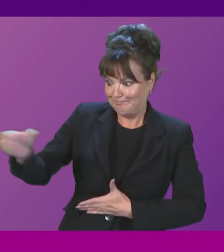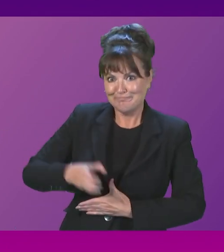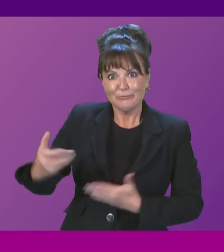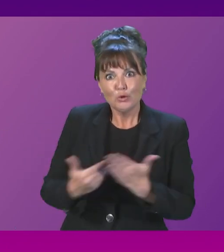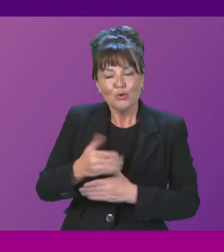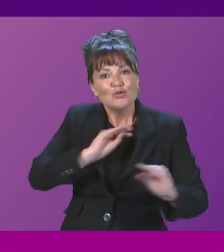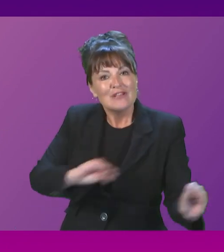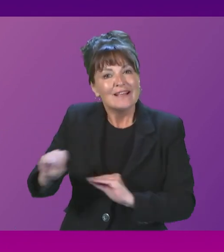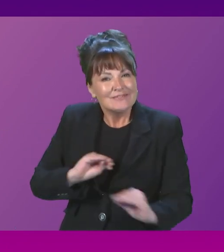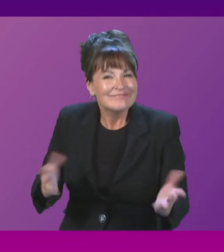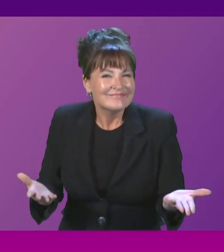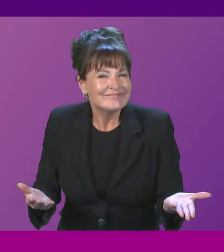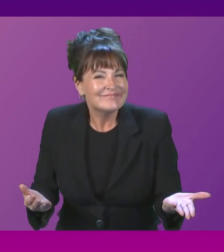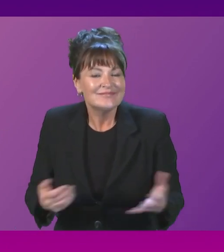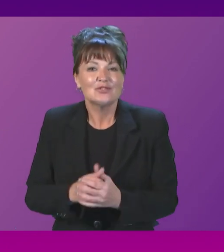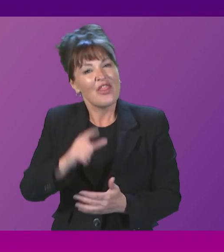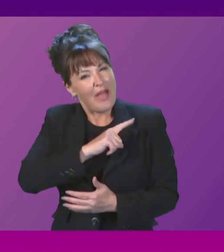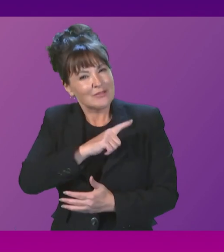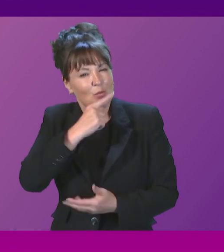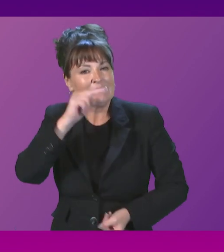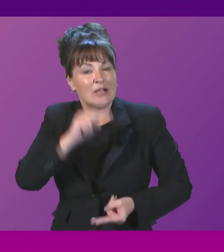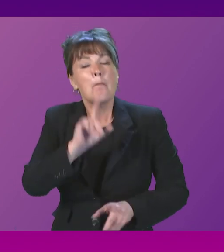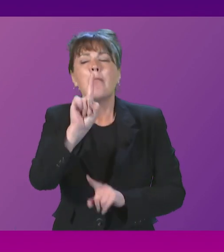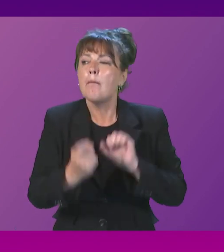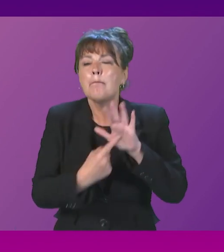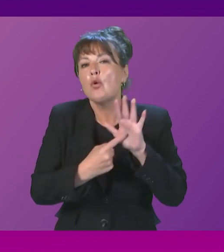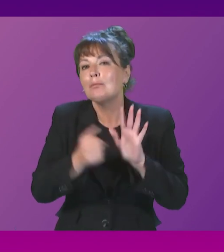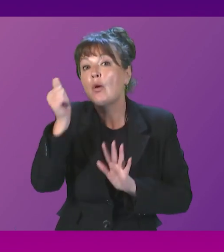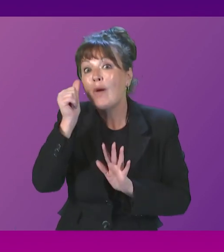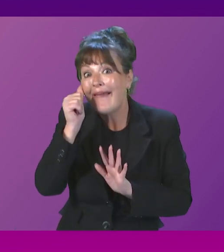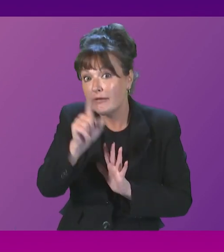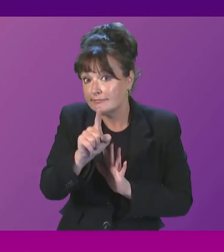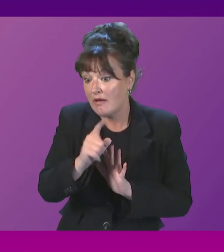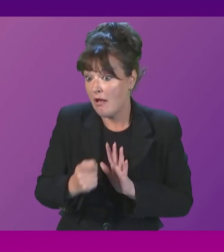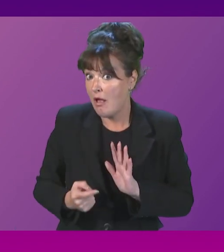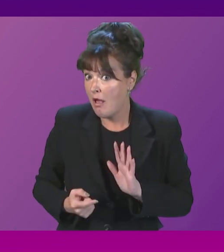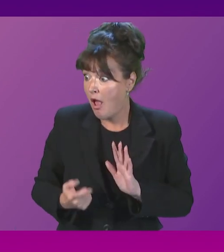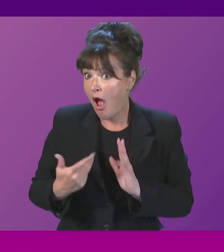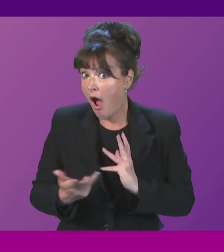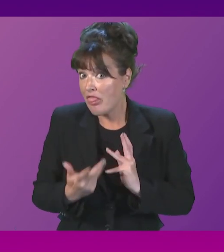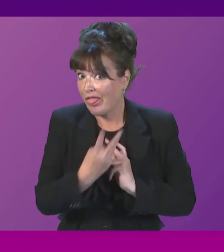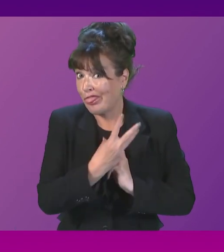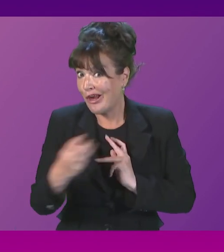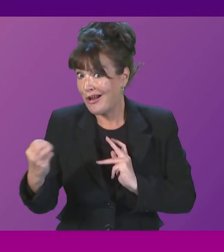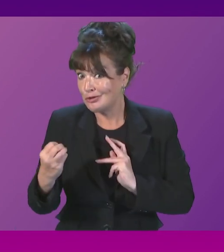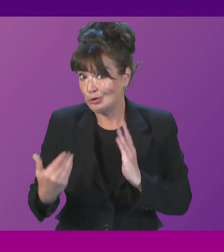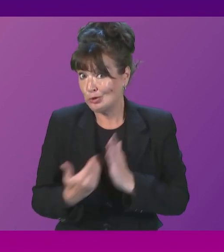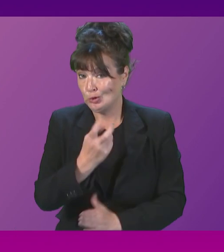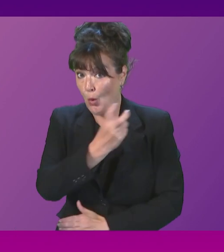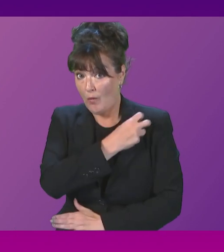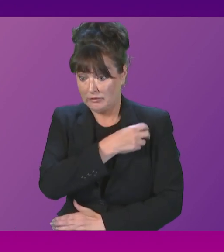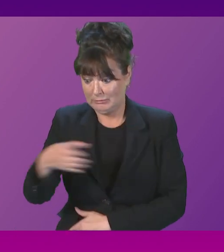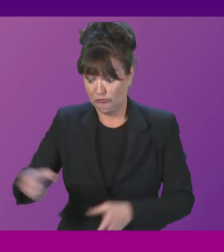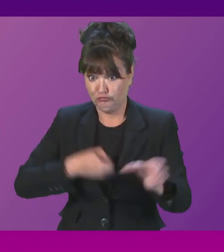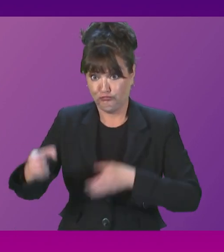of recent pension changes. It is important to note, however, that a further 300 officers were recruited in July. These are not yet